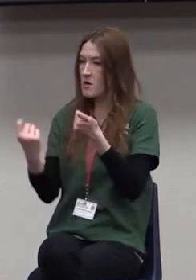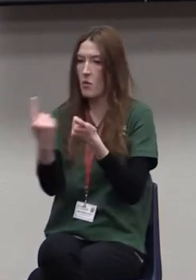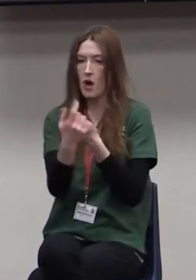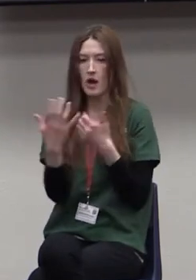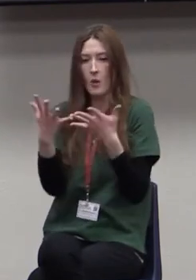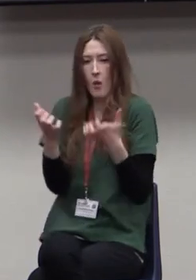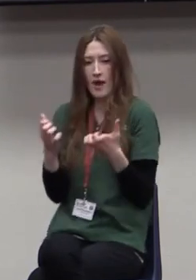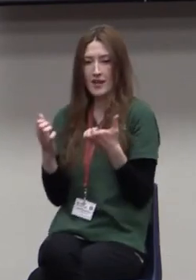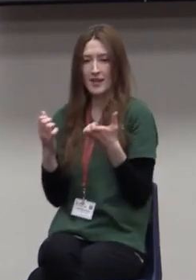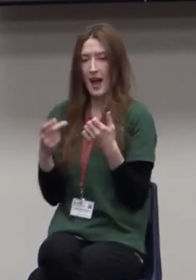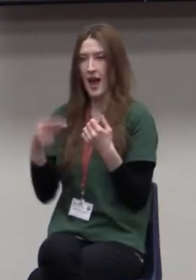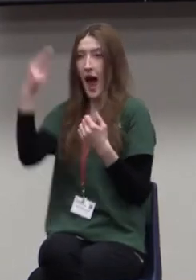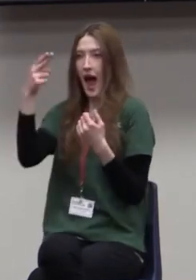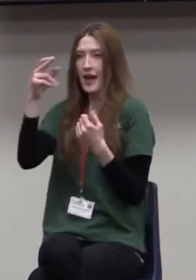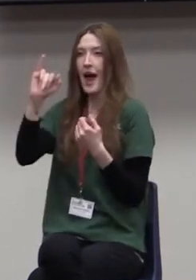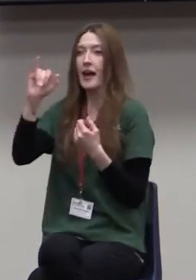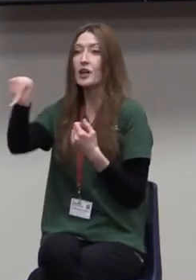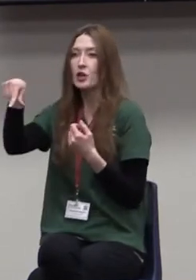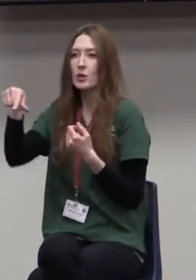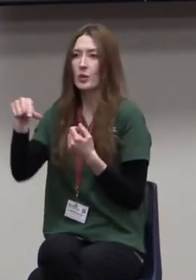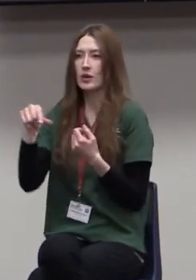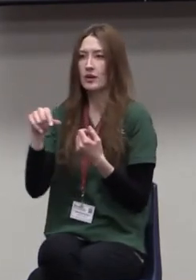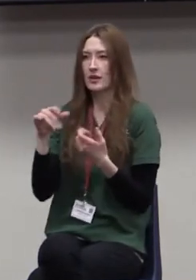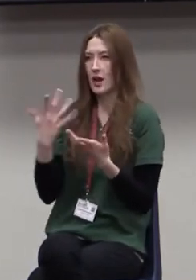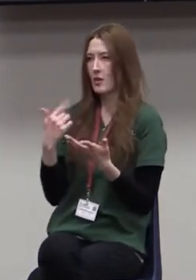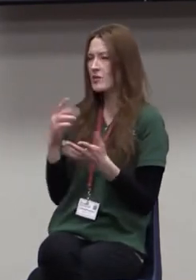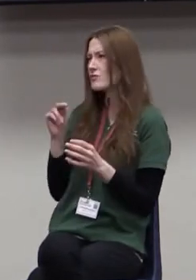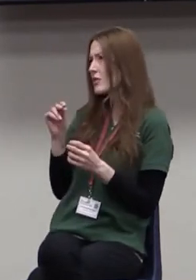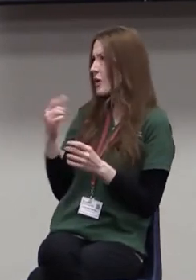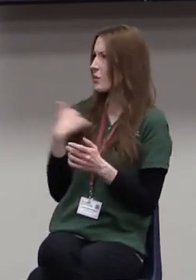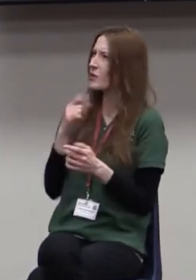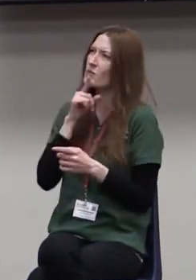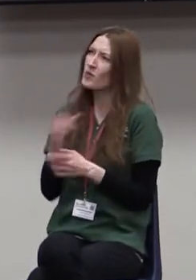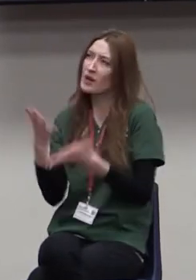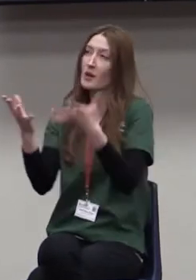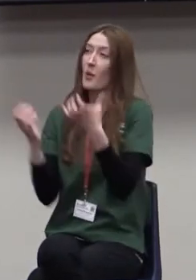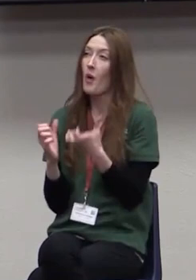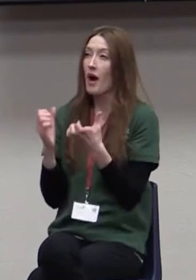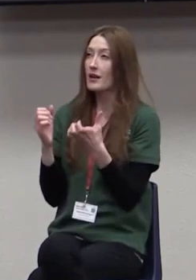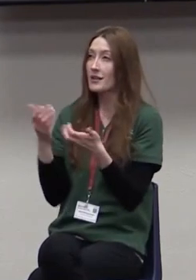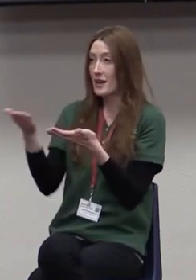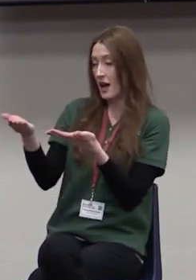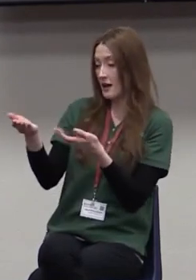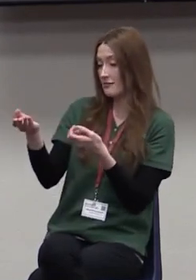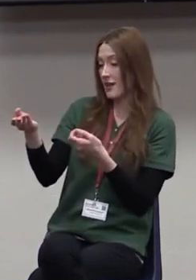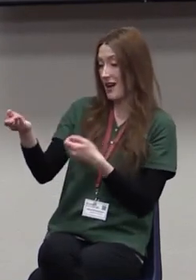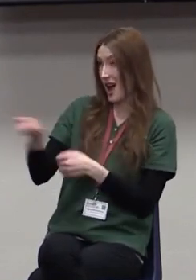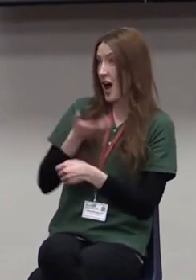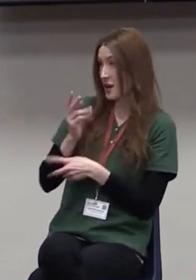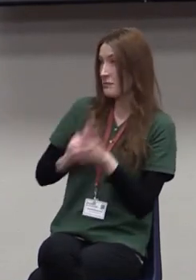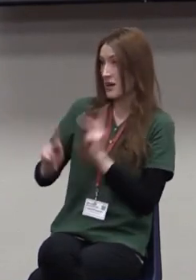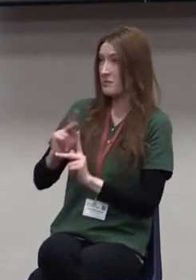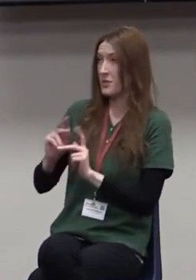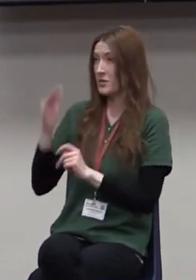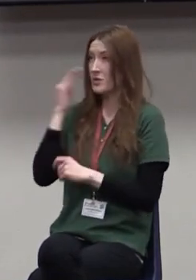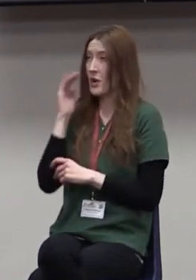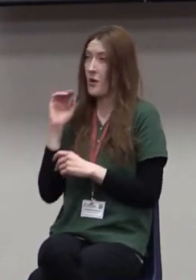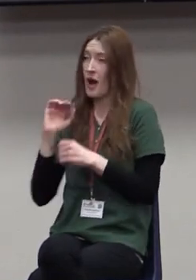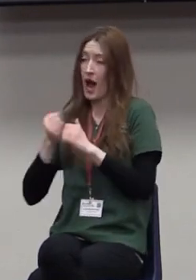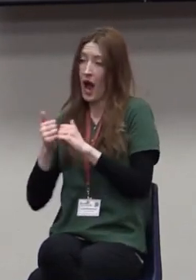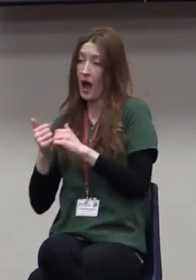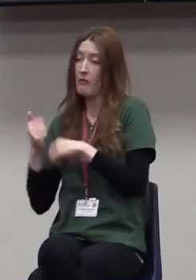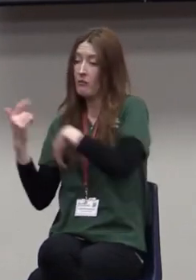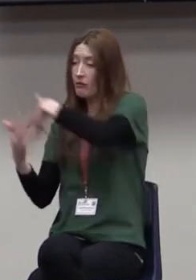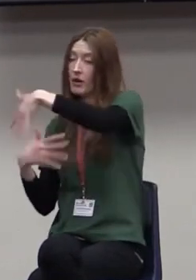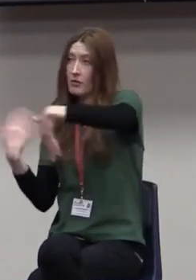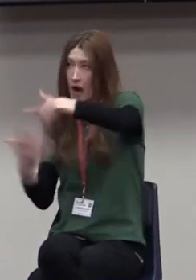IQ. And then it was like, no, we really want to hire people who know how to get along with other people. And so emotional intelligence became